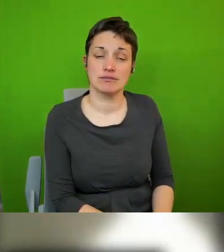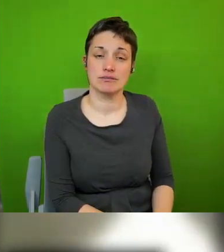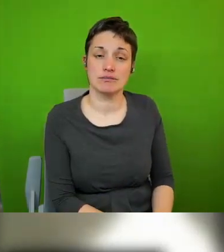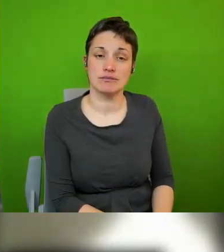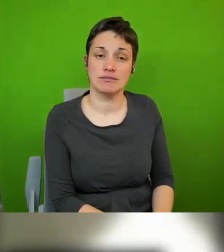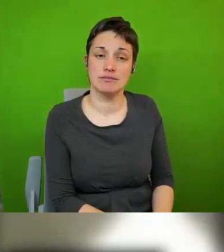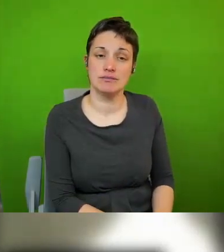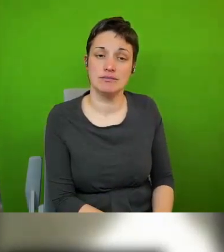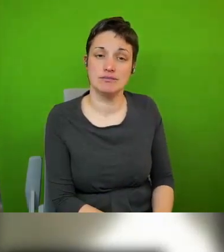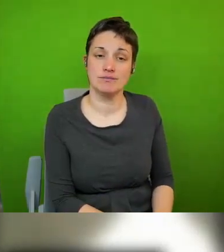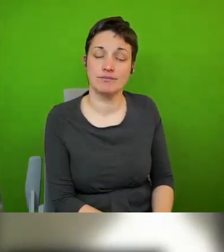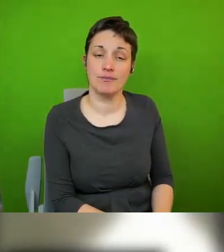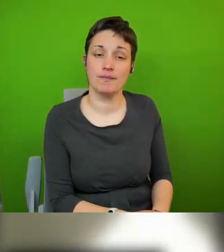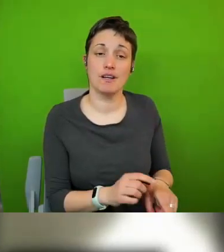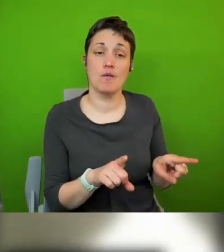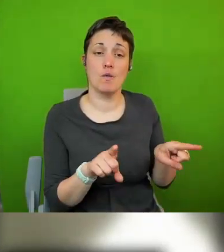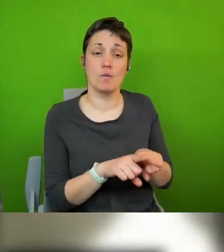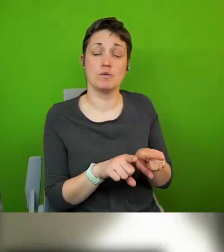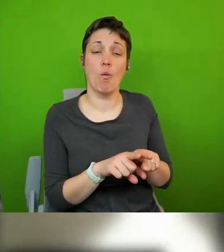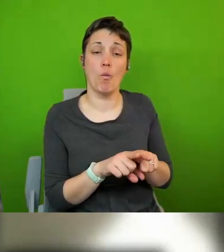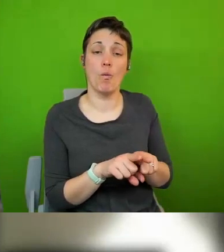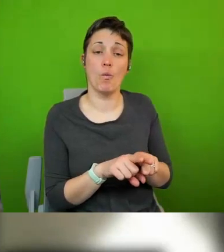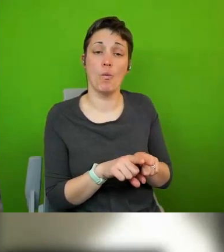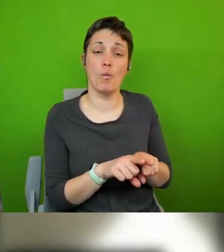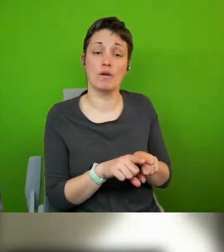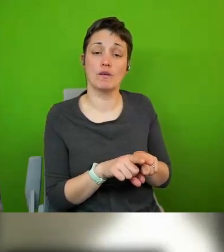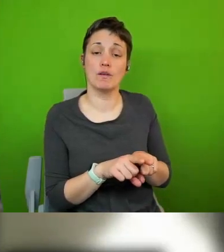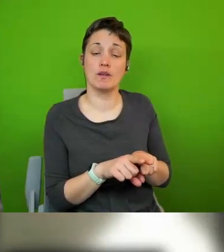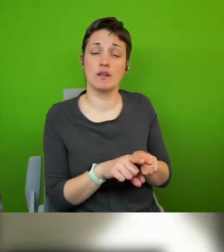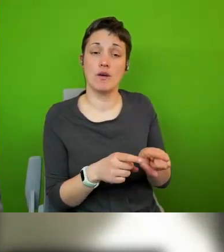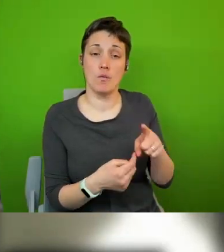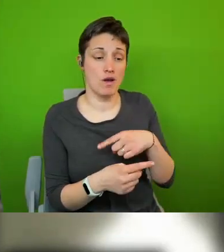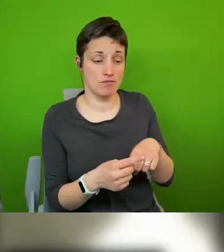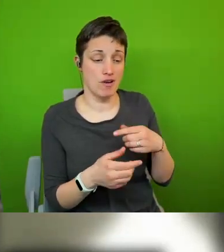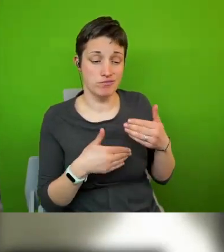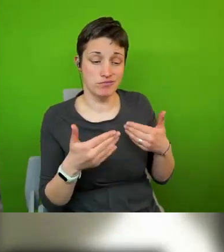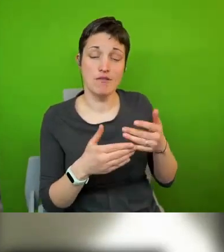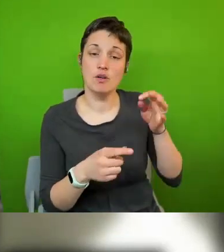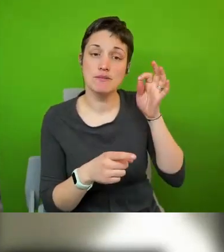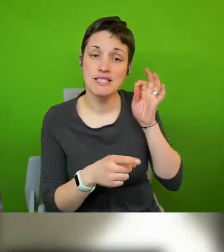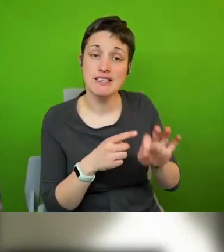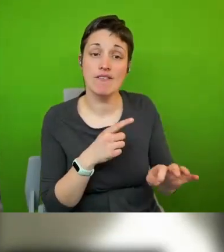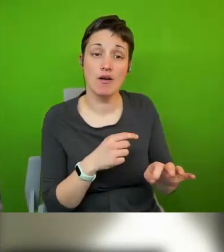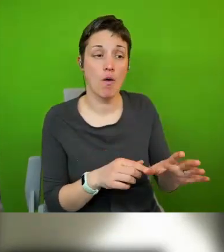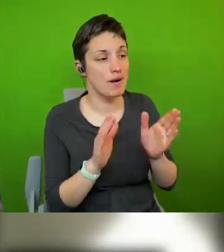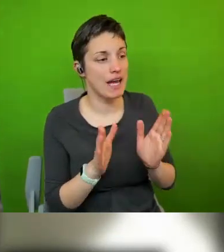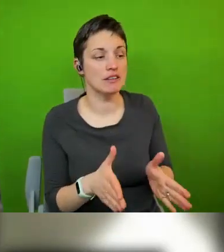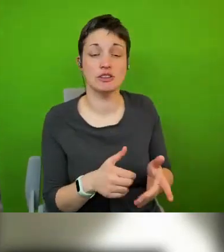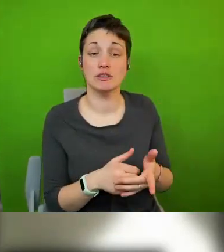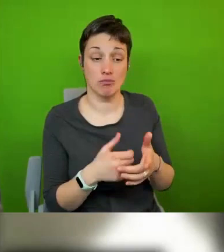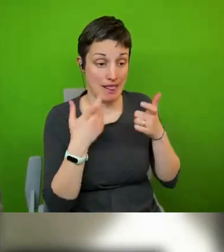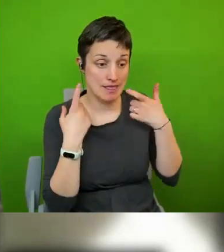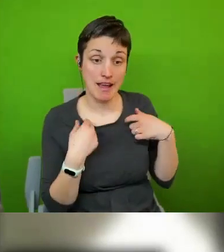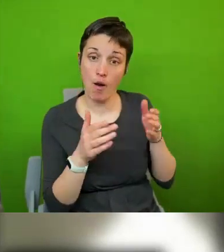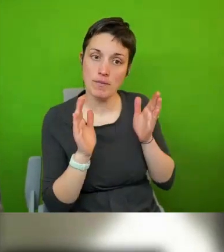we are only now moving towards more specific obligations perhaps even legally enforceable obligations